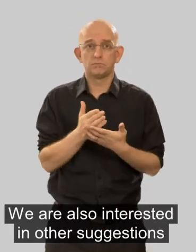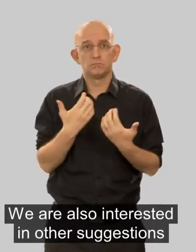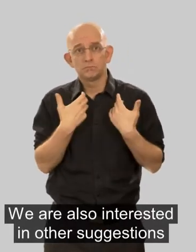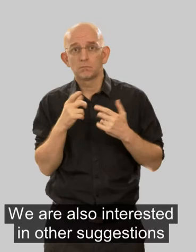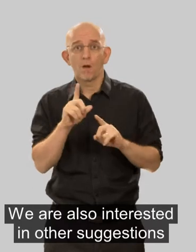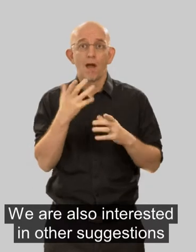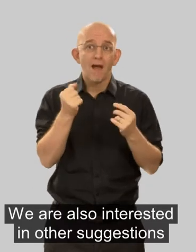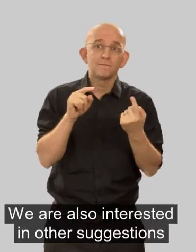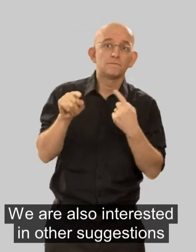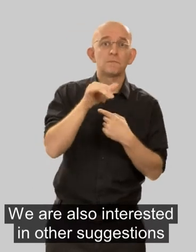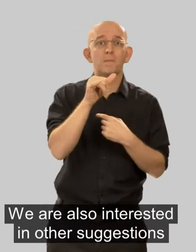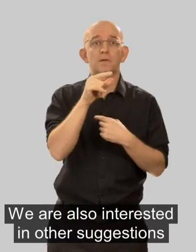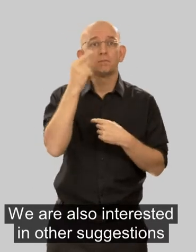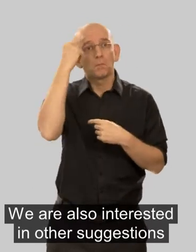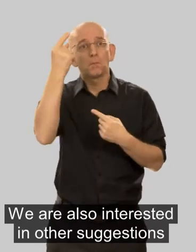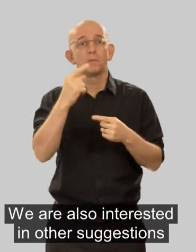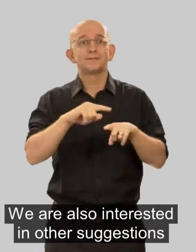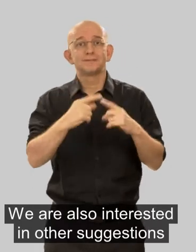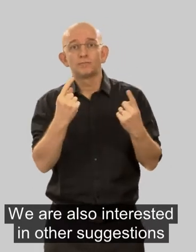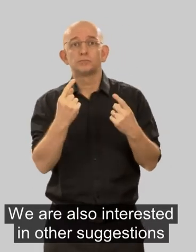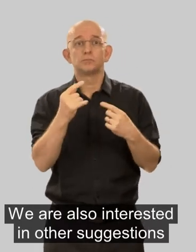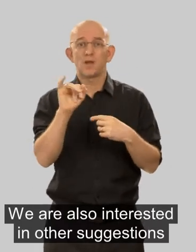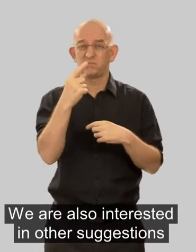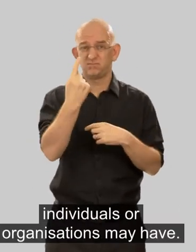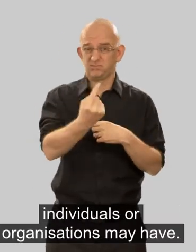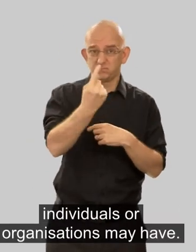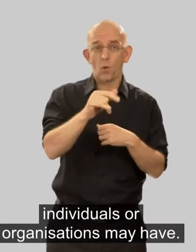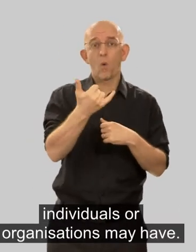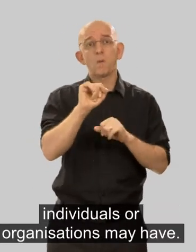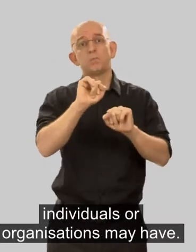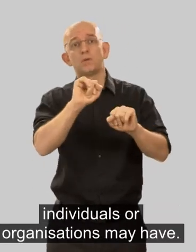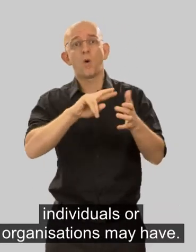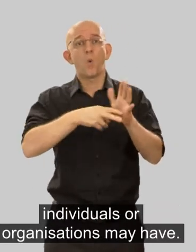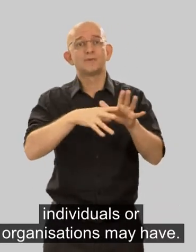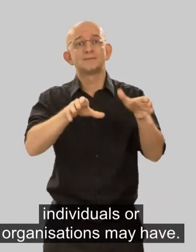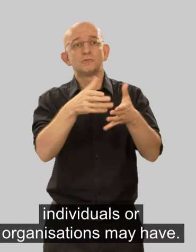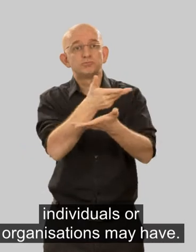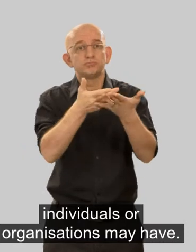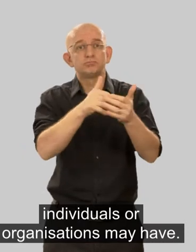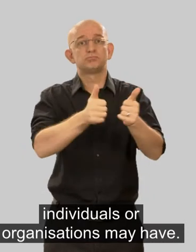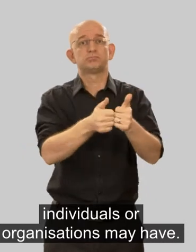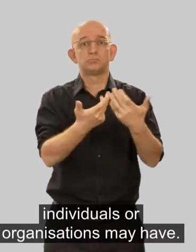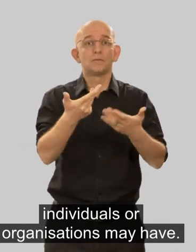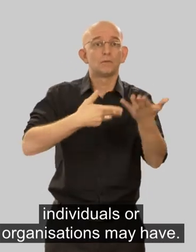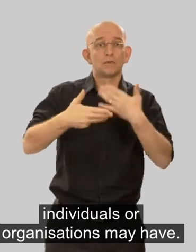We are also interested in other suggestions individuals or organisations may have